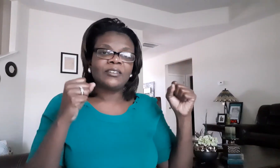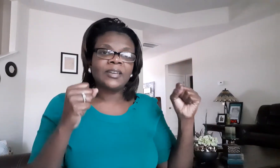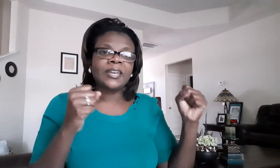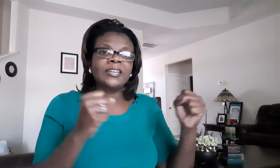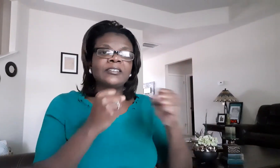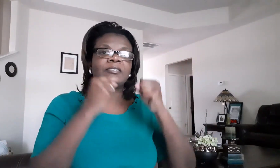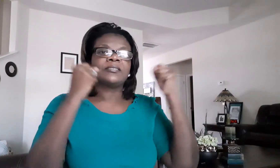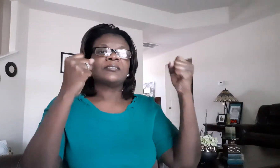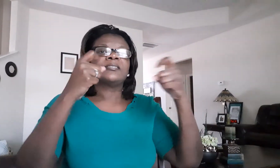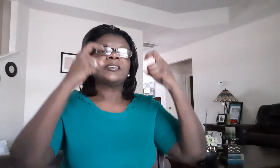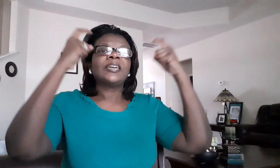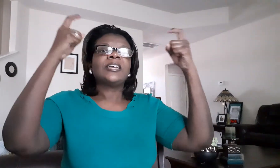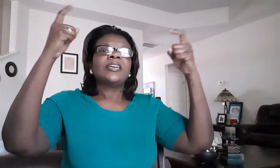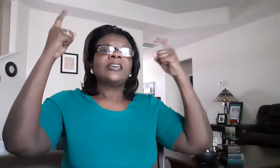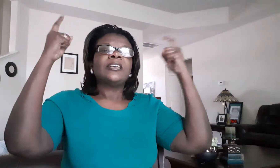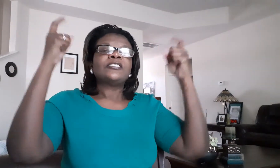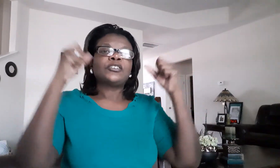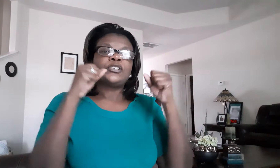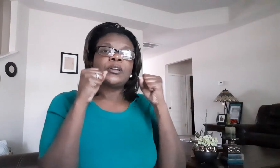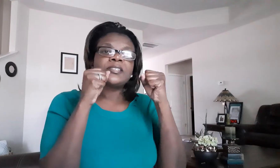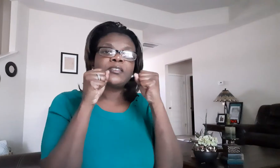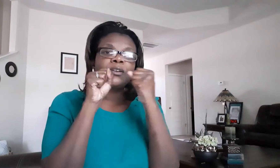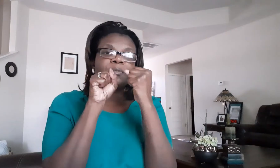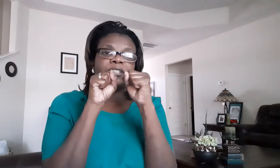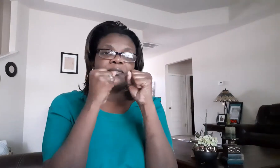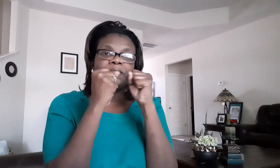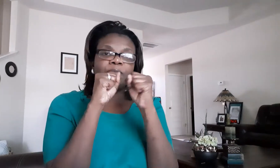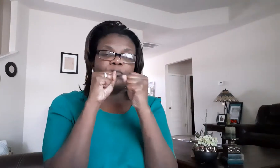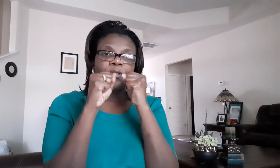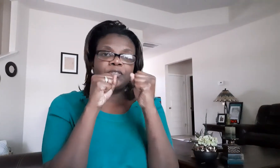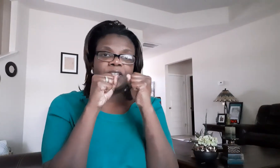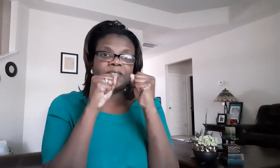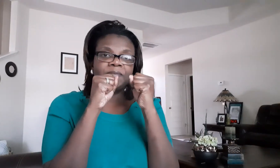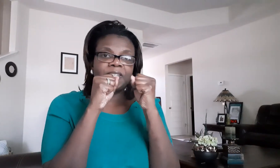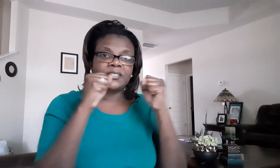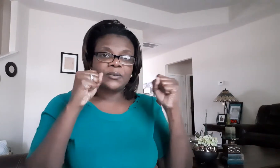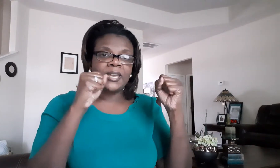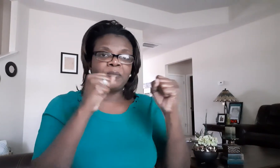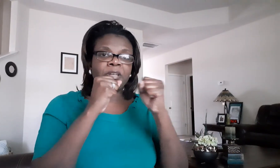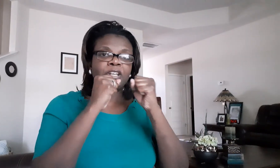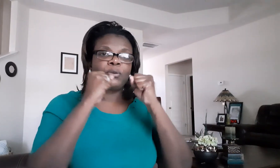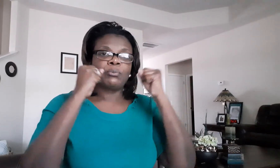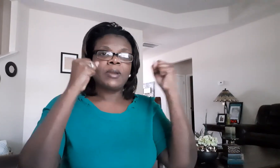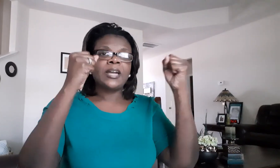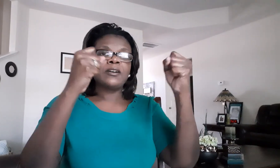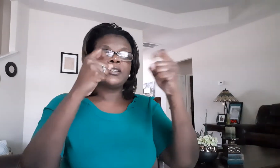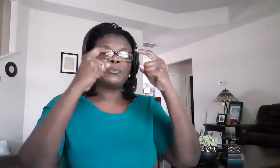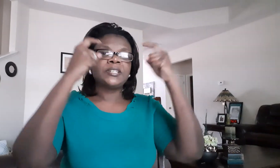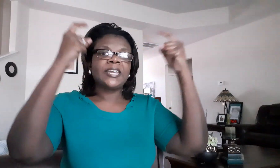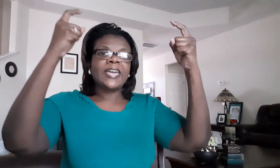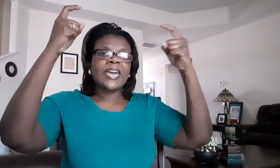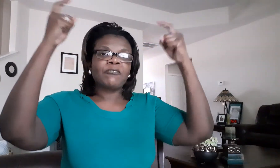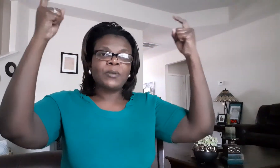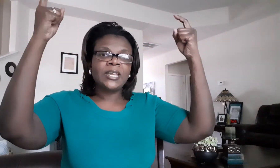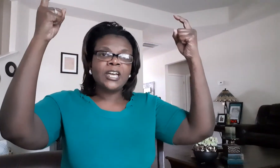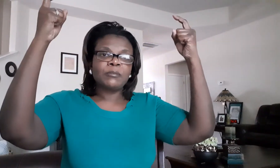okay so you're going to start with with just a fist okay and go around and when you get halfway up